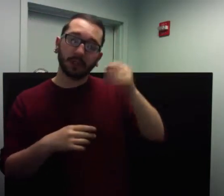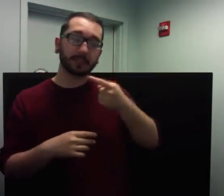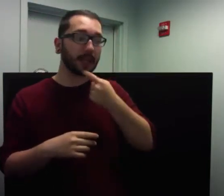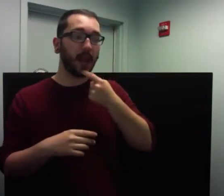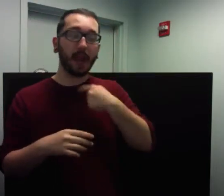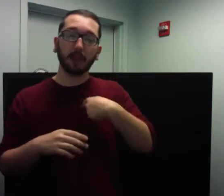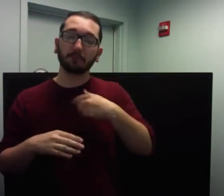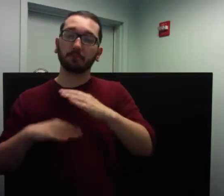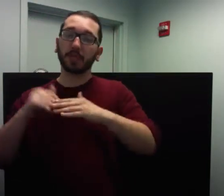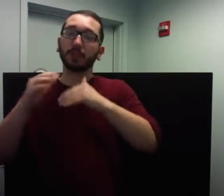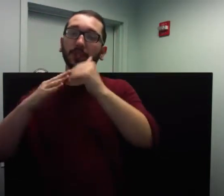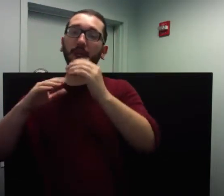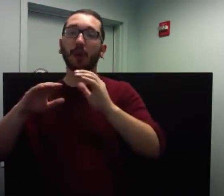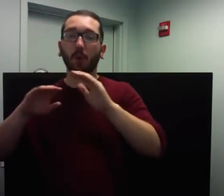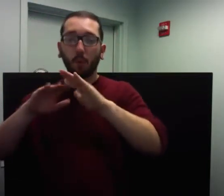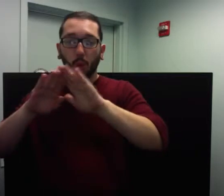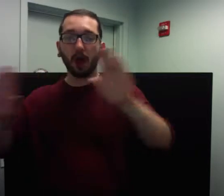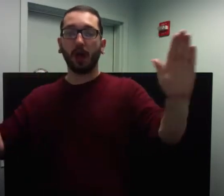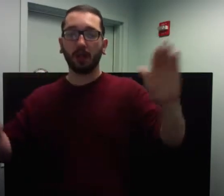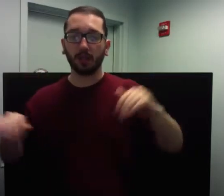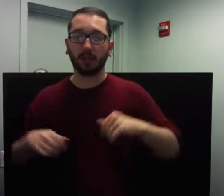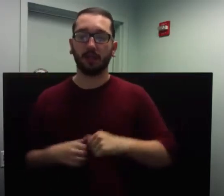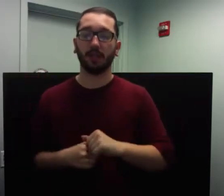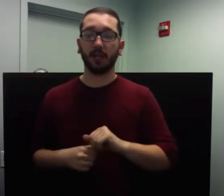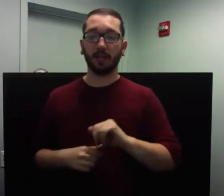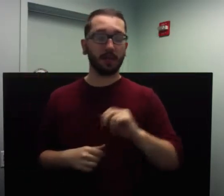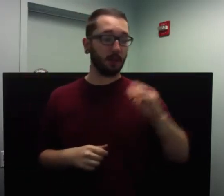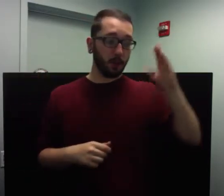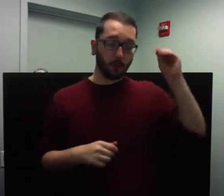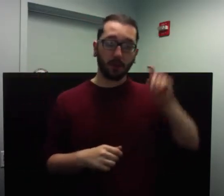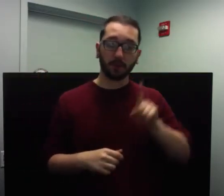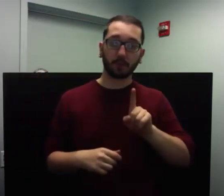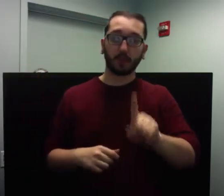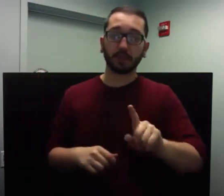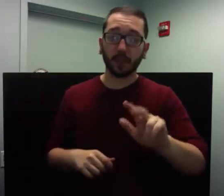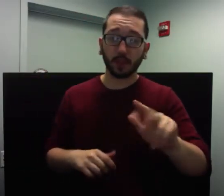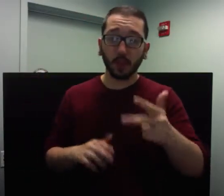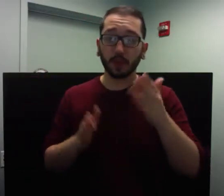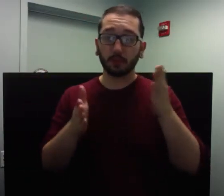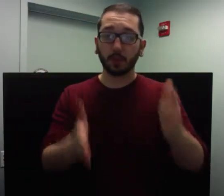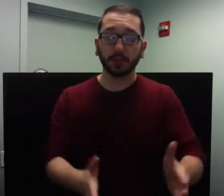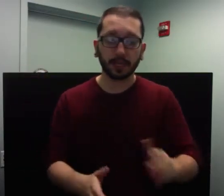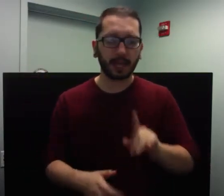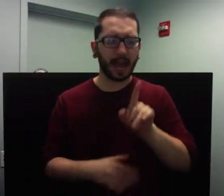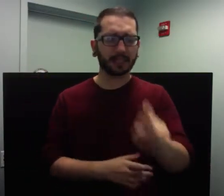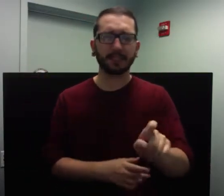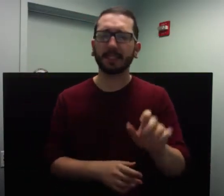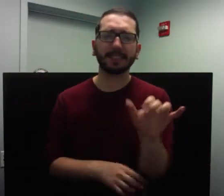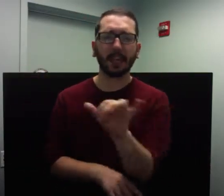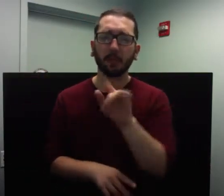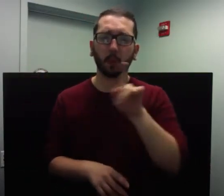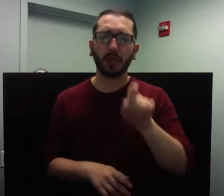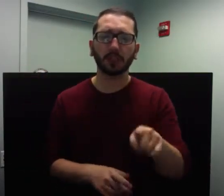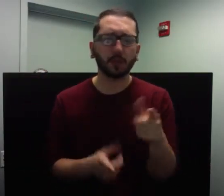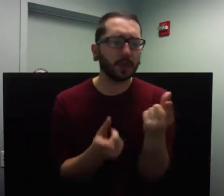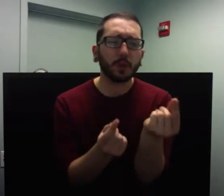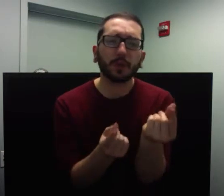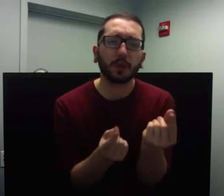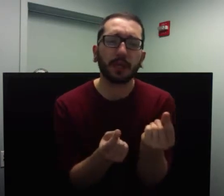The little boy approached the third brick mason and asked the same question, What are you doing? The brick mason faced him